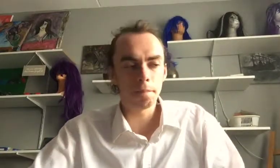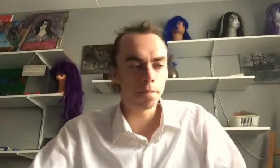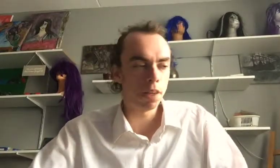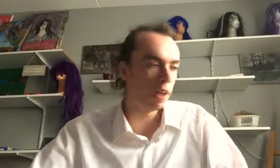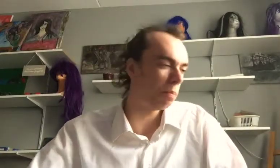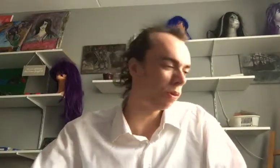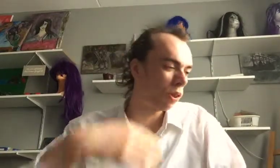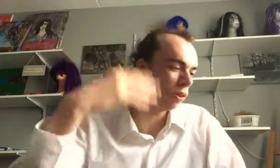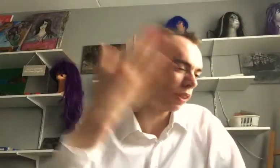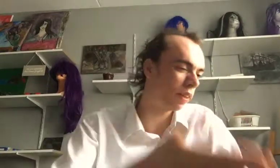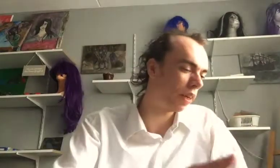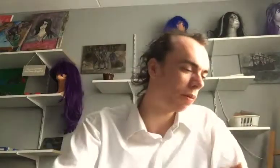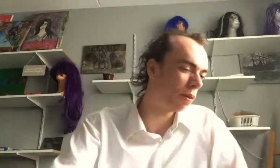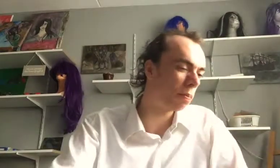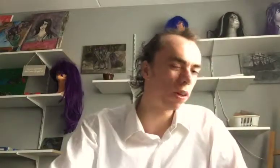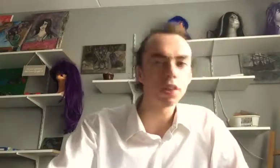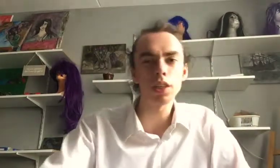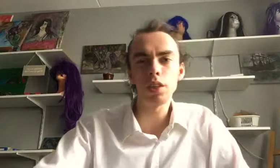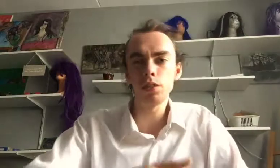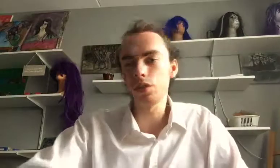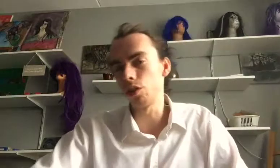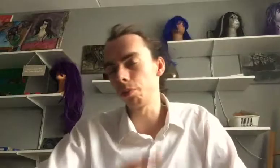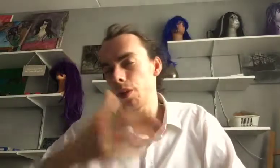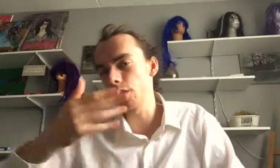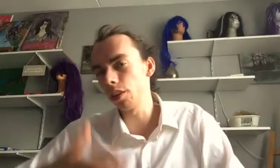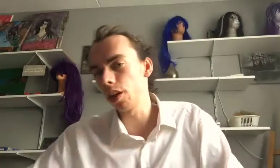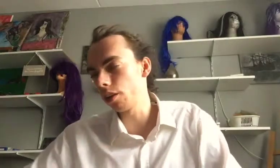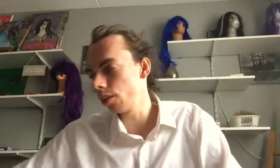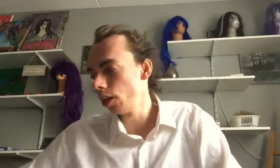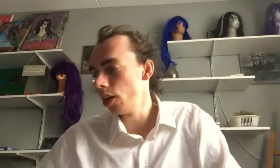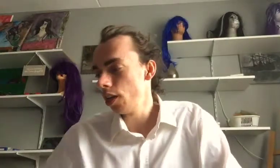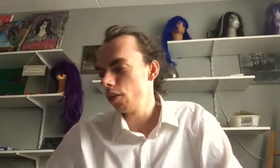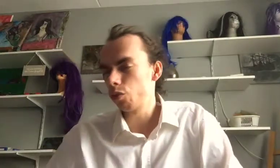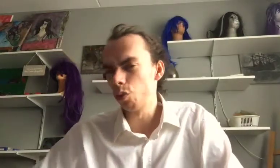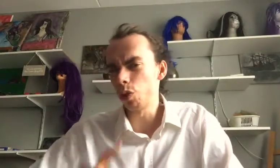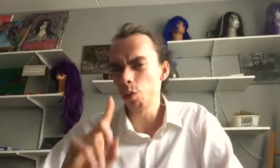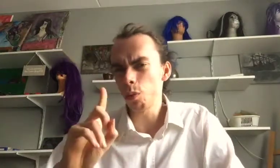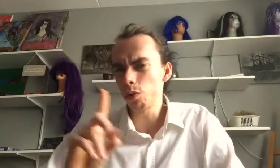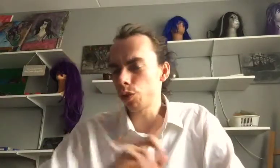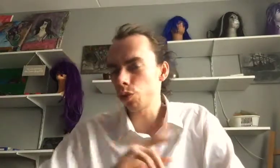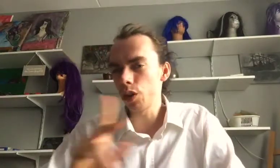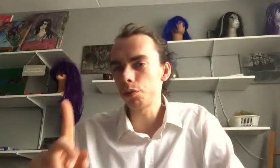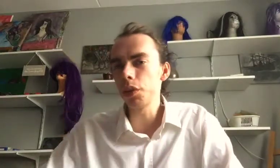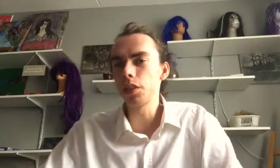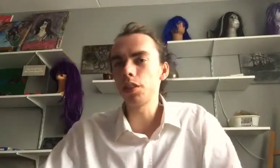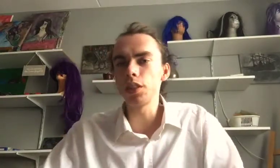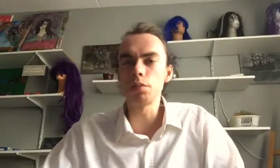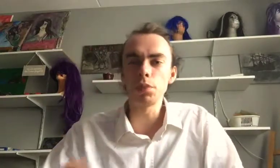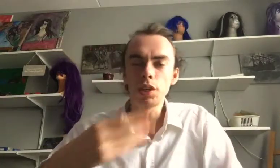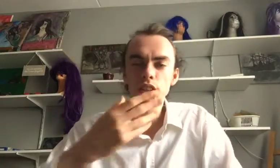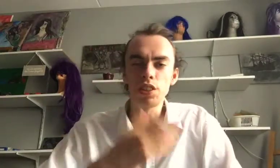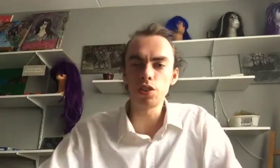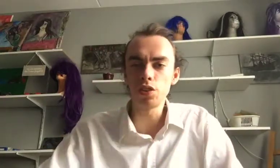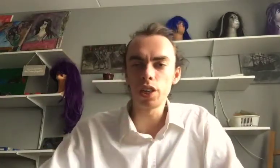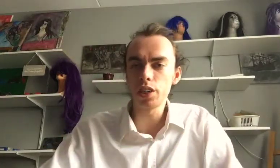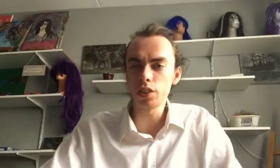And put all the, animal products out, your body, for, for one reason, is because, it is identical.